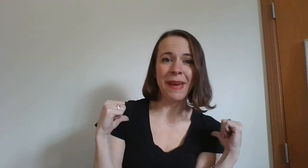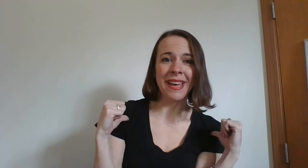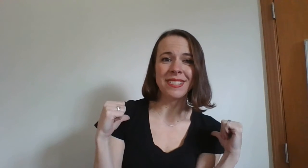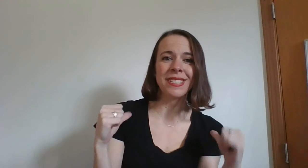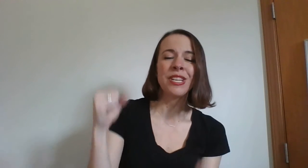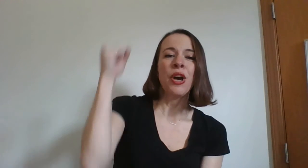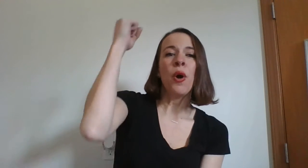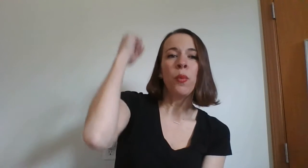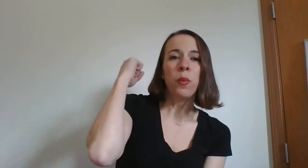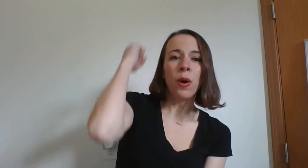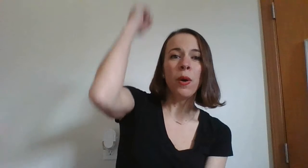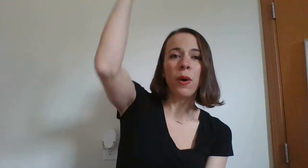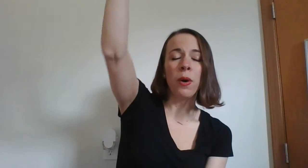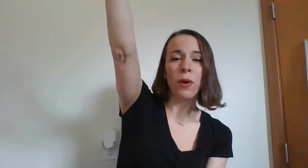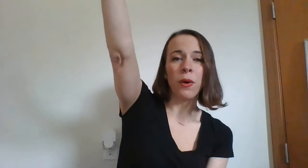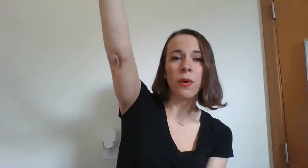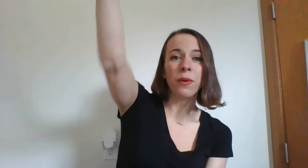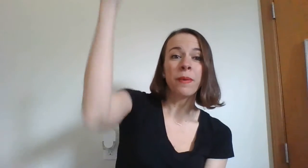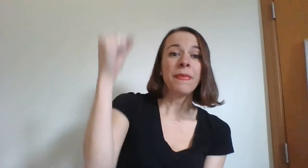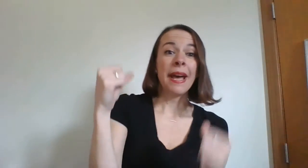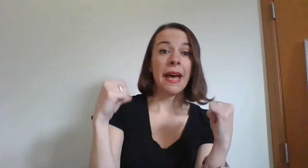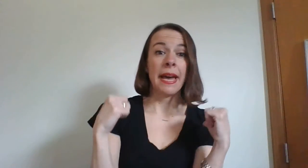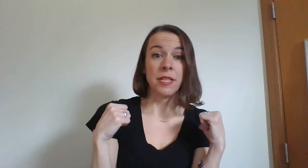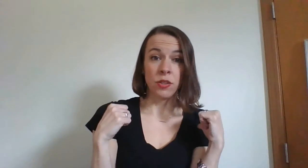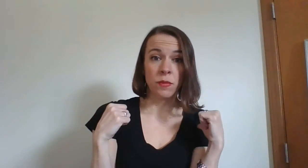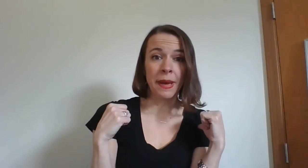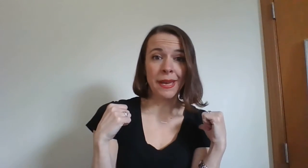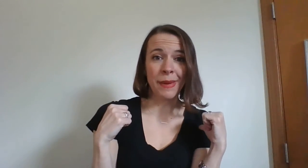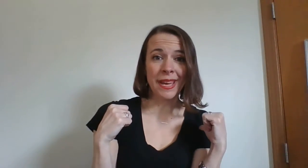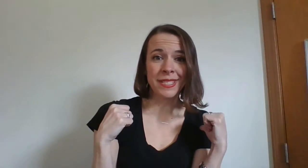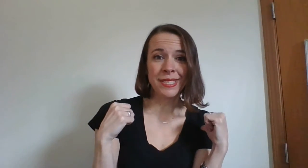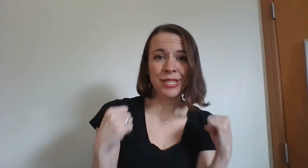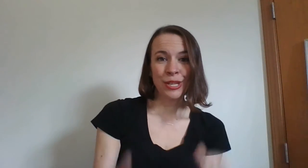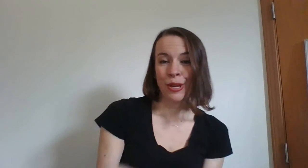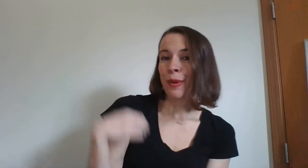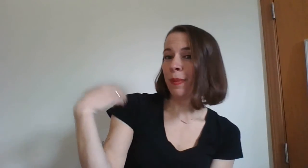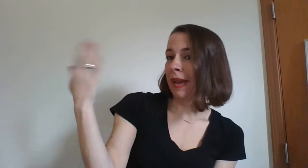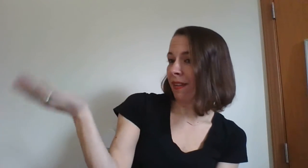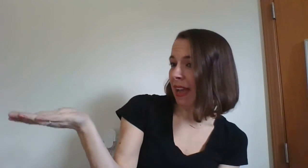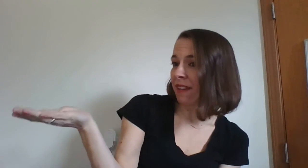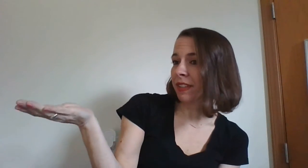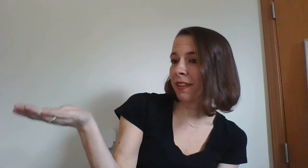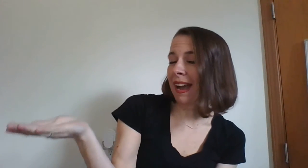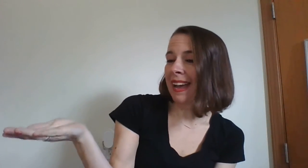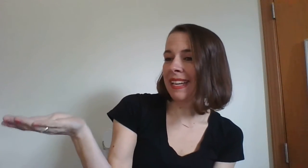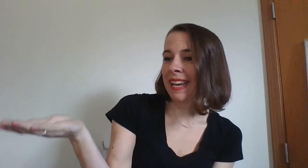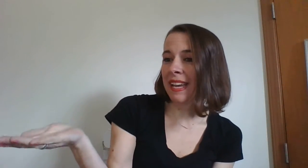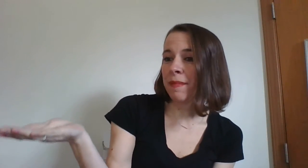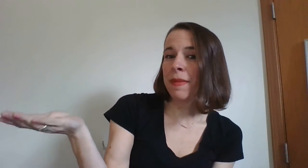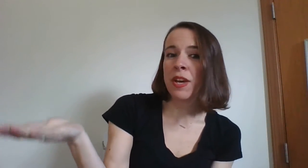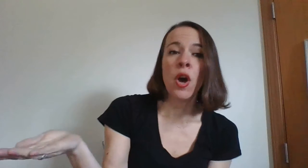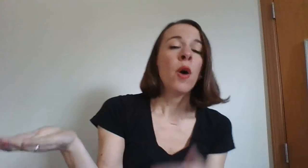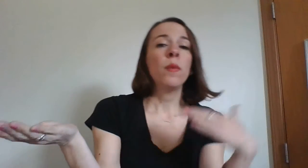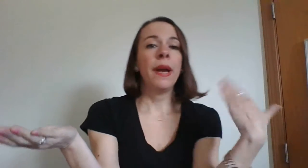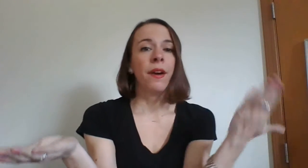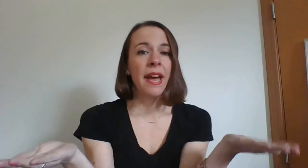best whoa I do my best wherever I am wherever